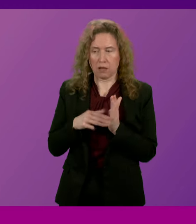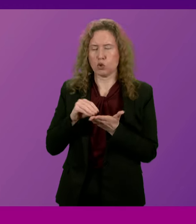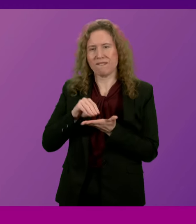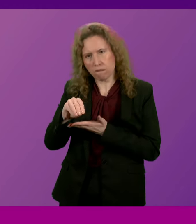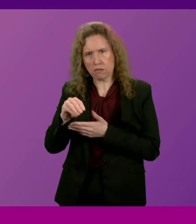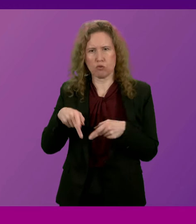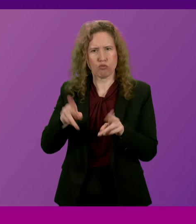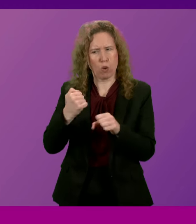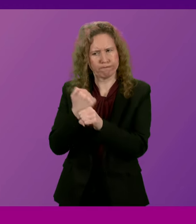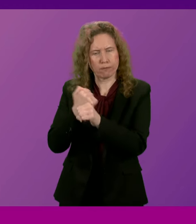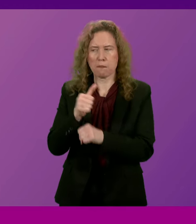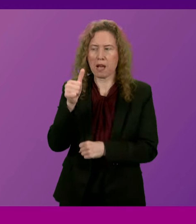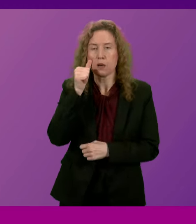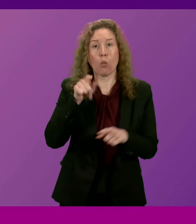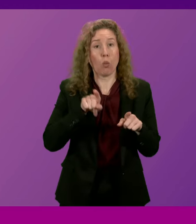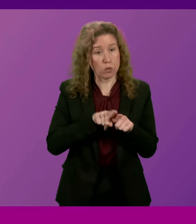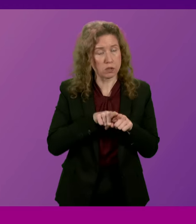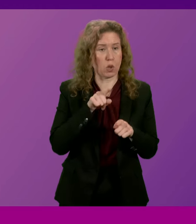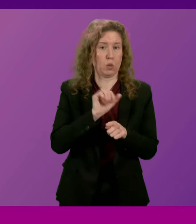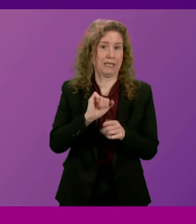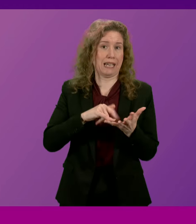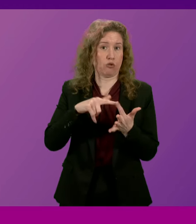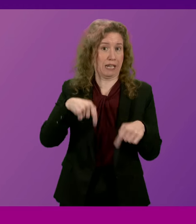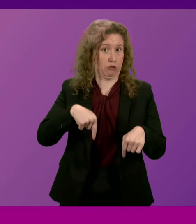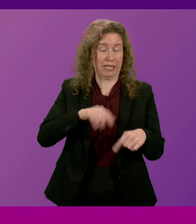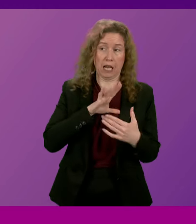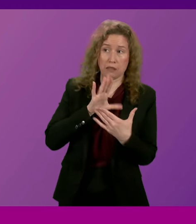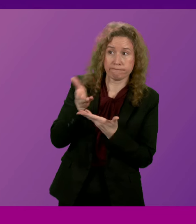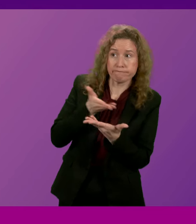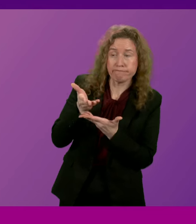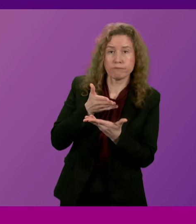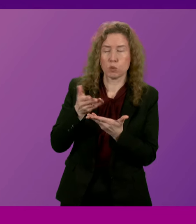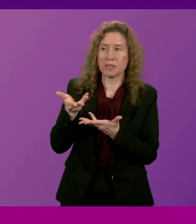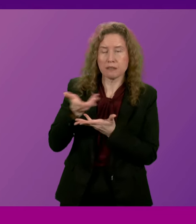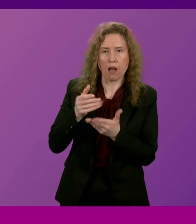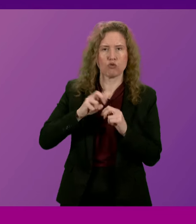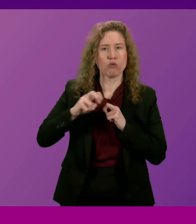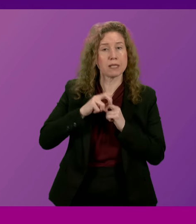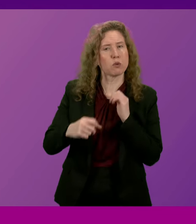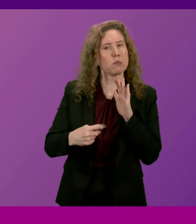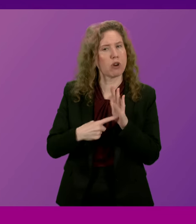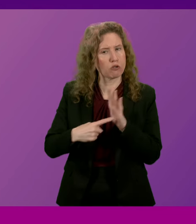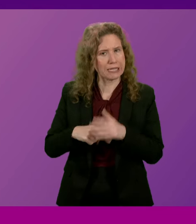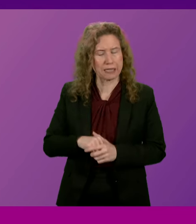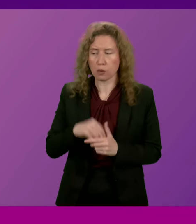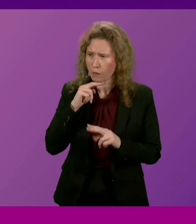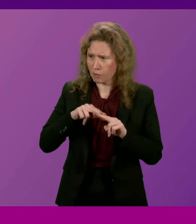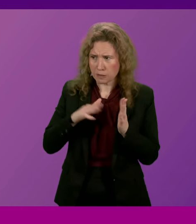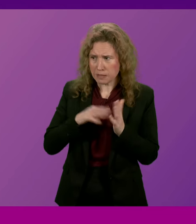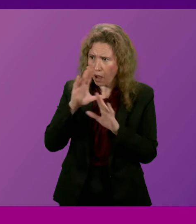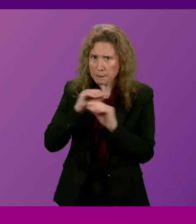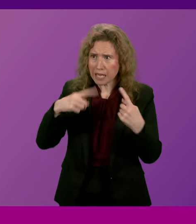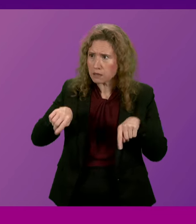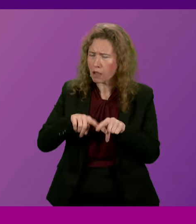the Secretary for State for Transport has met with the Cabinet Secretary to discuss shared transport priorities. Will the First Minister update members on any